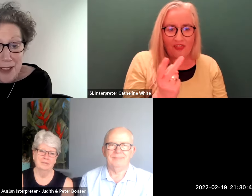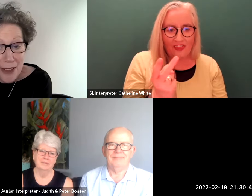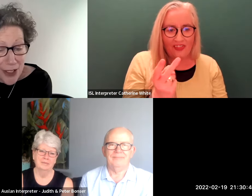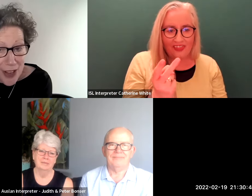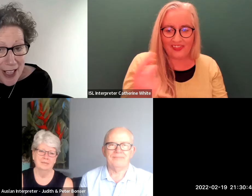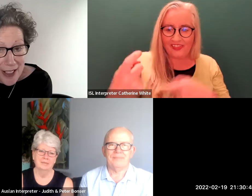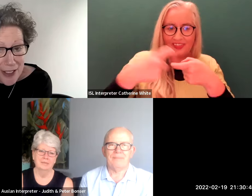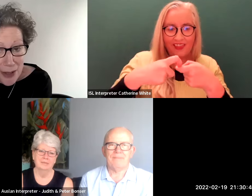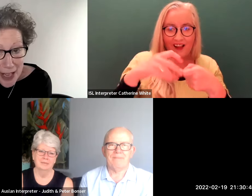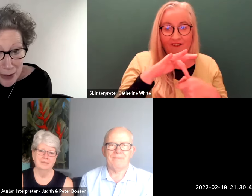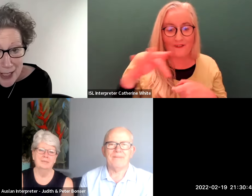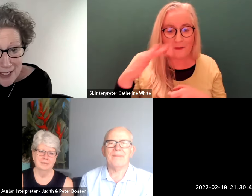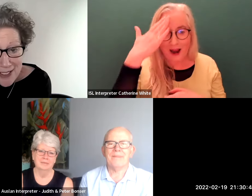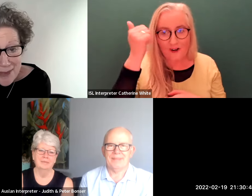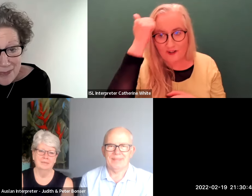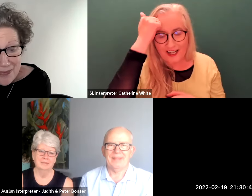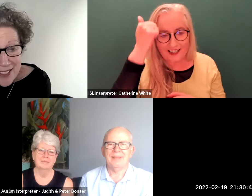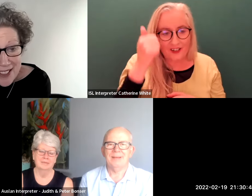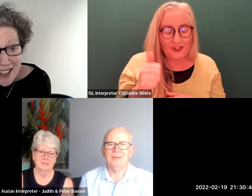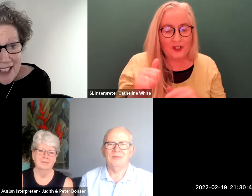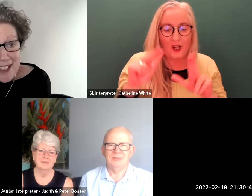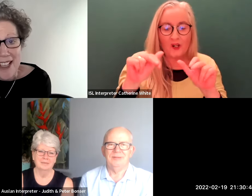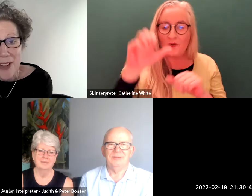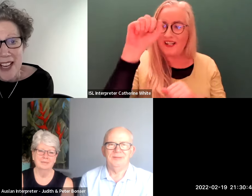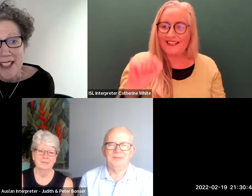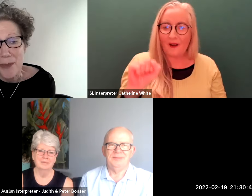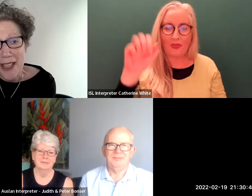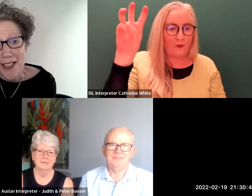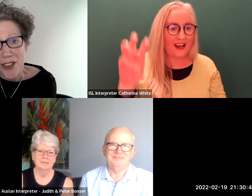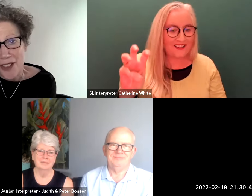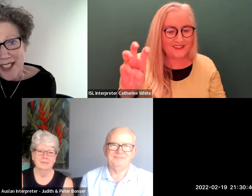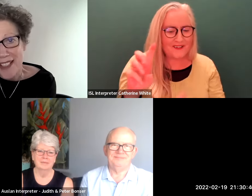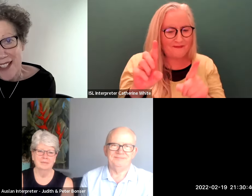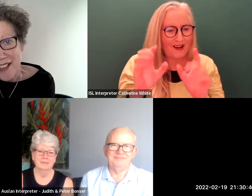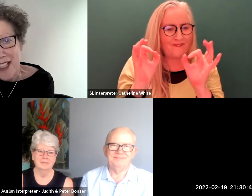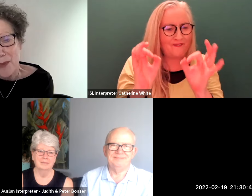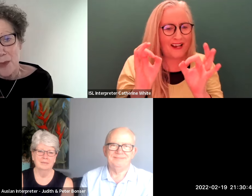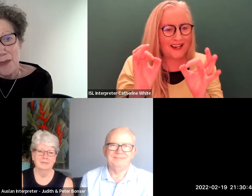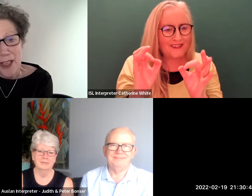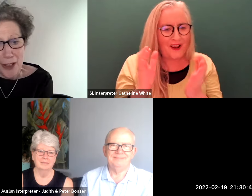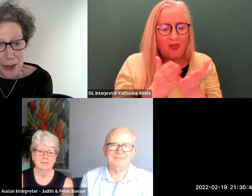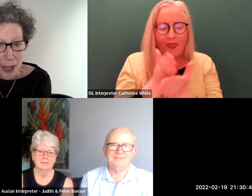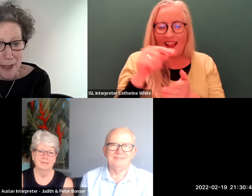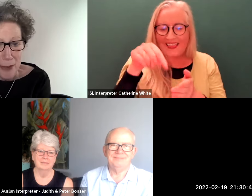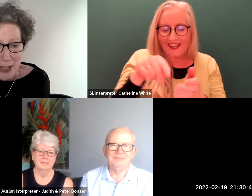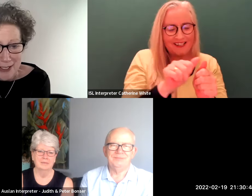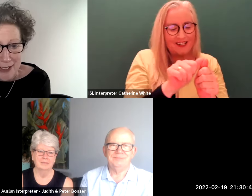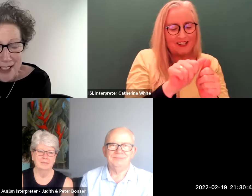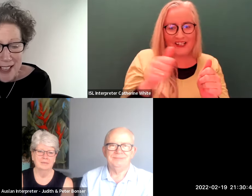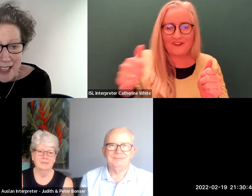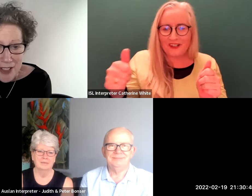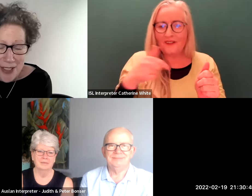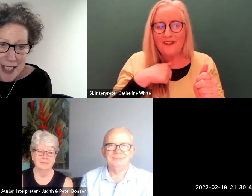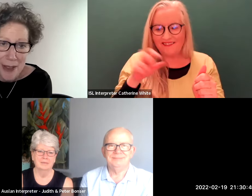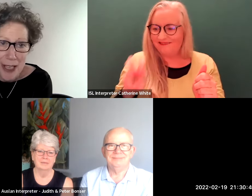australia new south wales and it's it's fantastic because during this little series we've been going all over the world